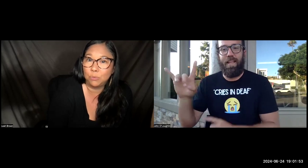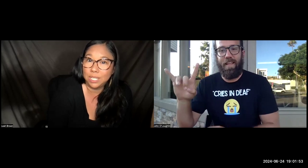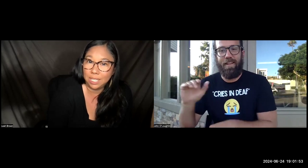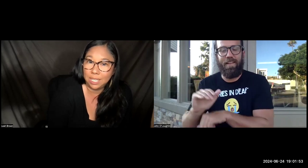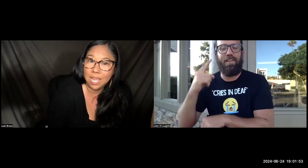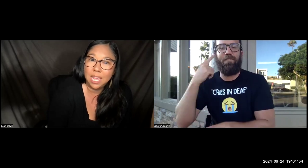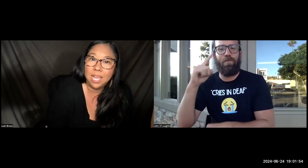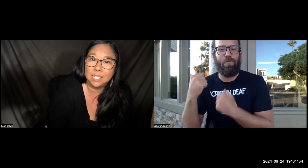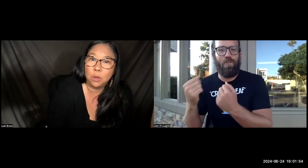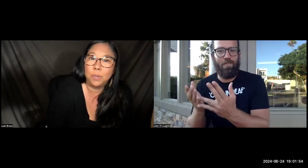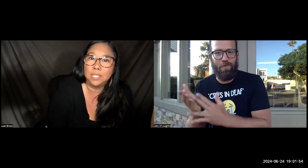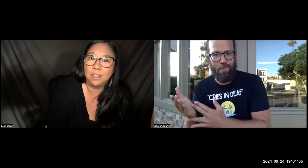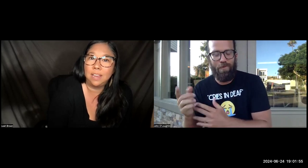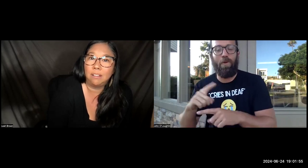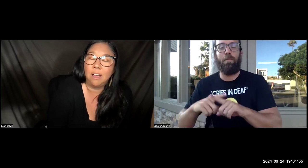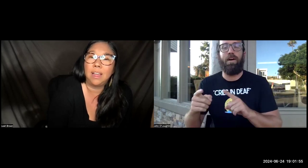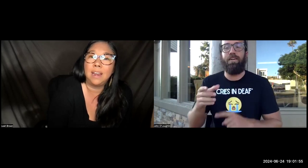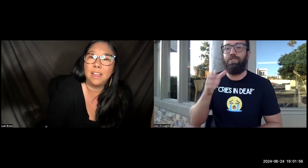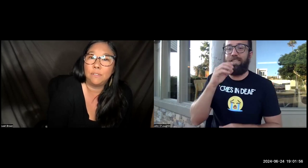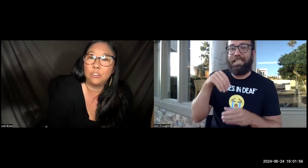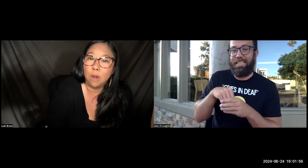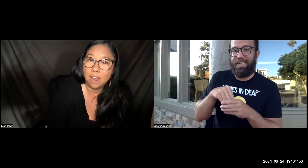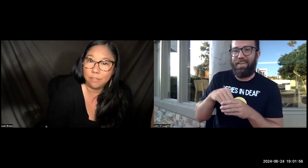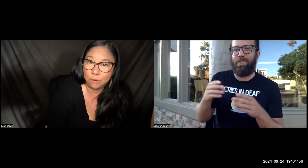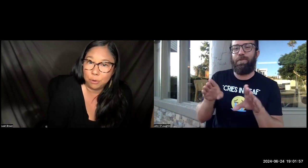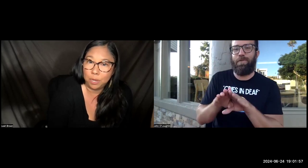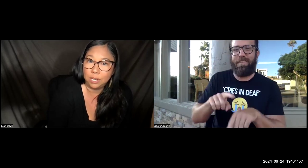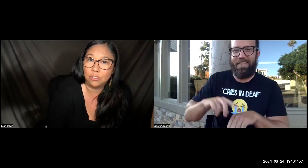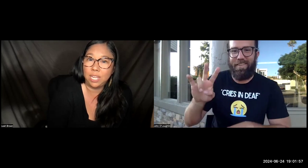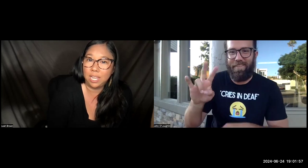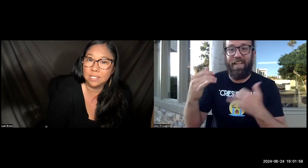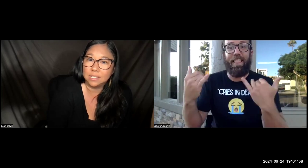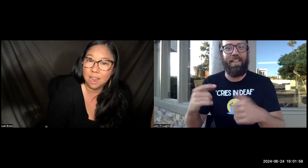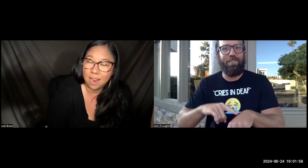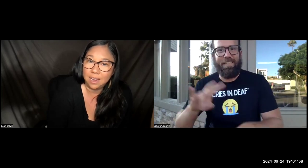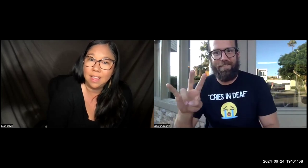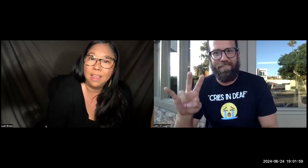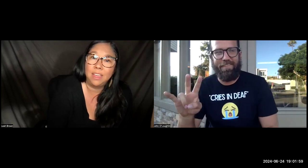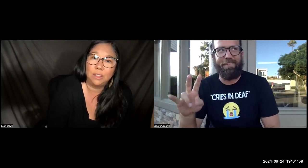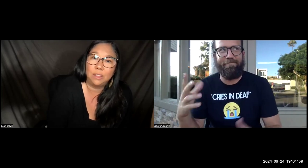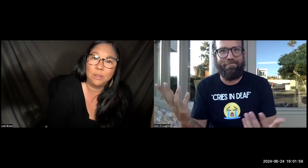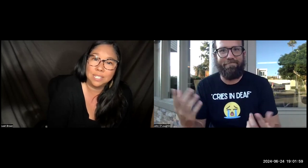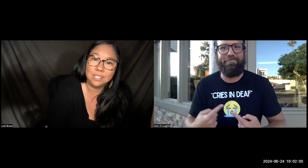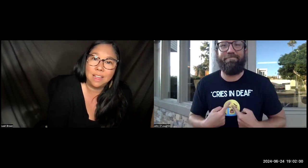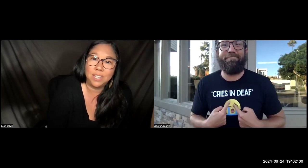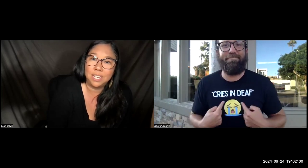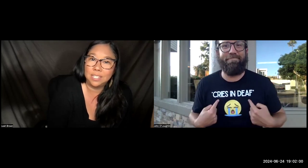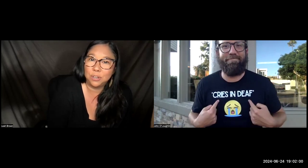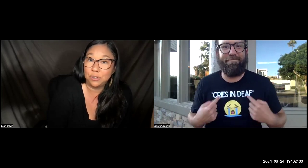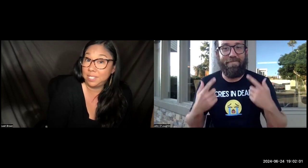really it's open until eight o'clock at night for the drive-through, but drinking inside was at seven and it's currently